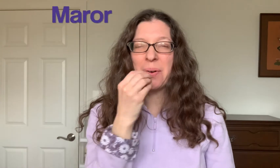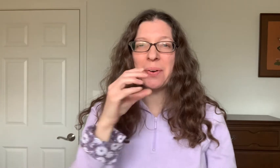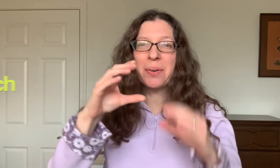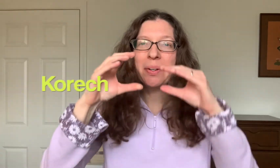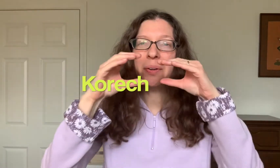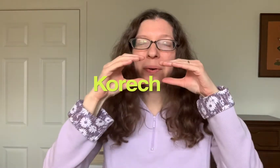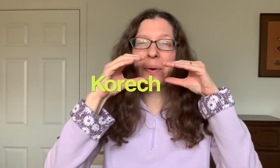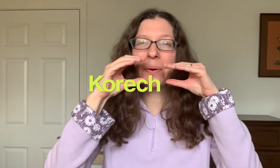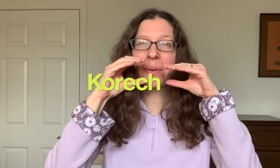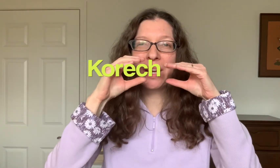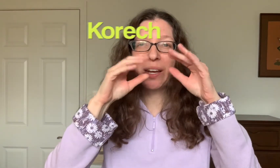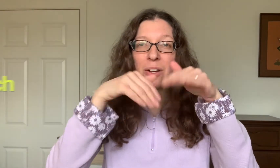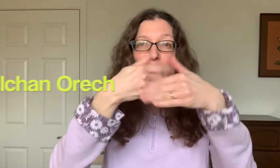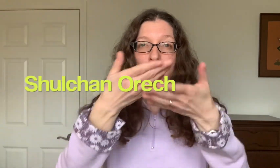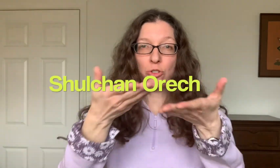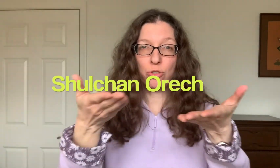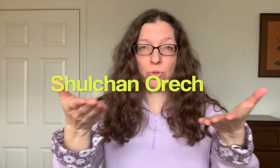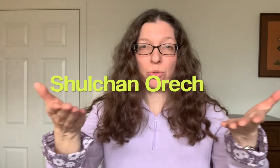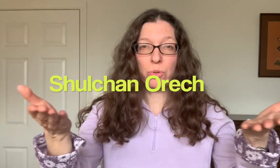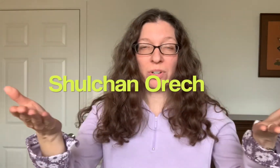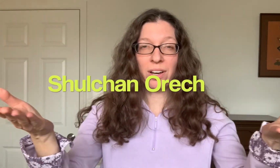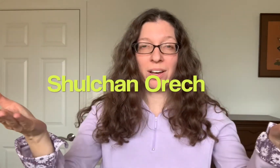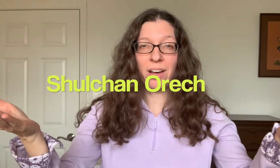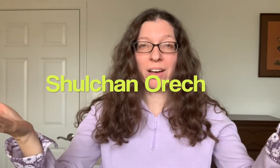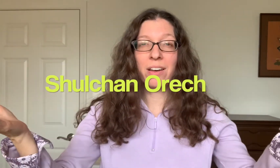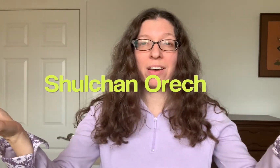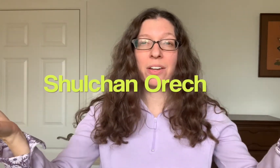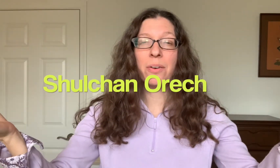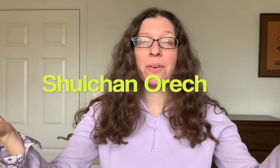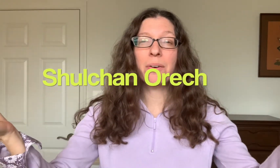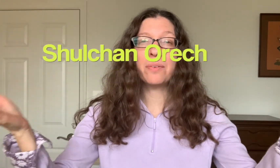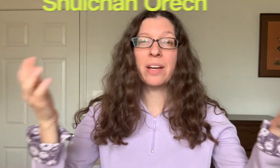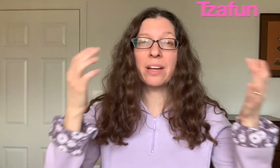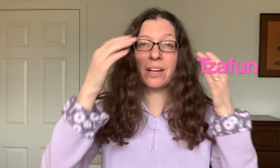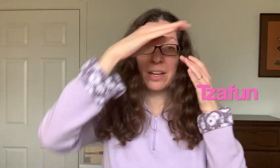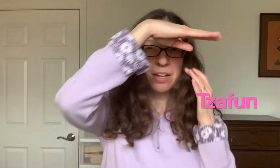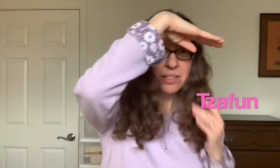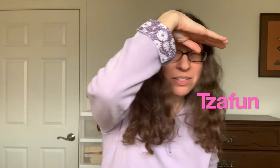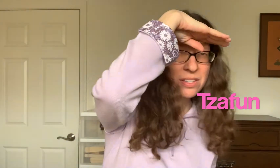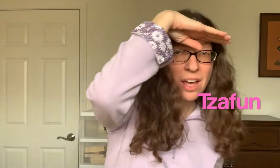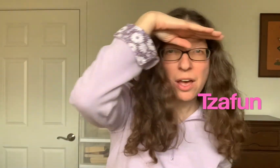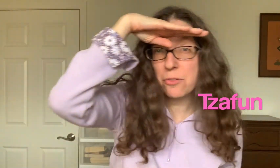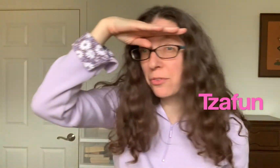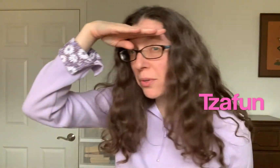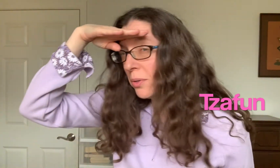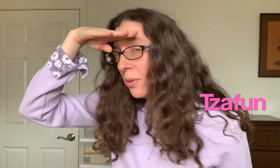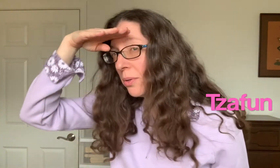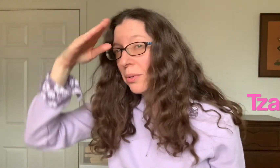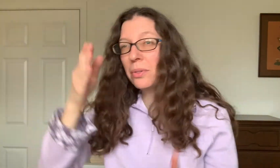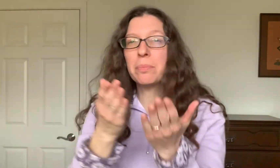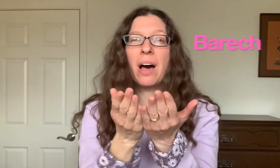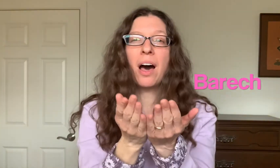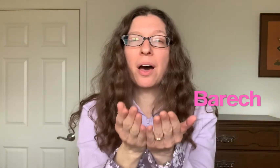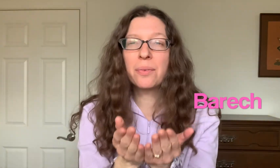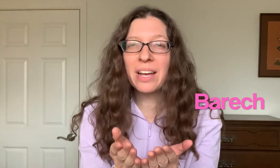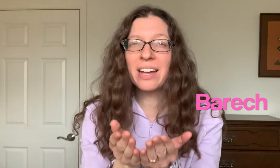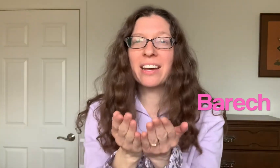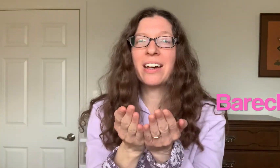Maror Korech Shuchan Orech, Tzafun B'arech